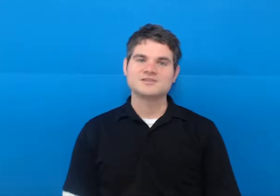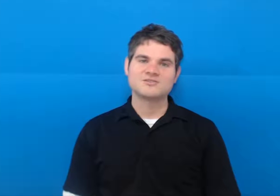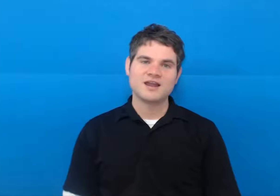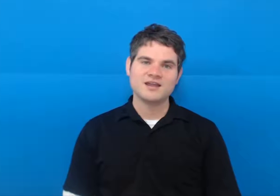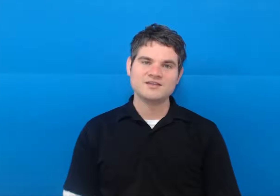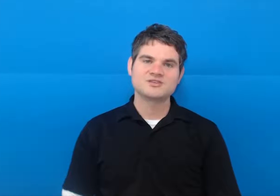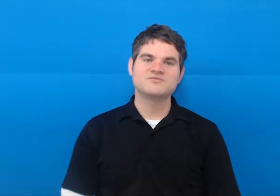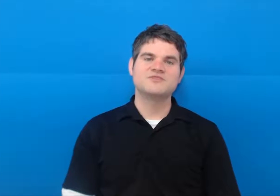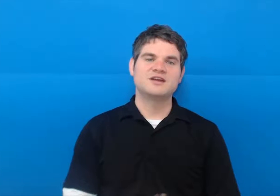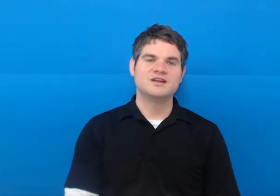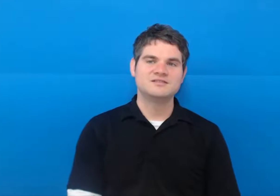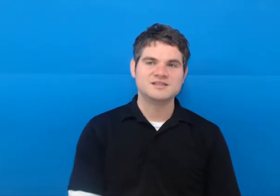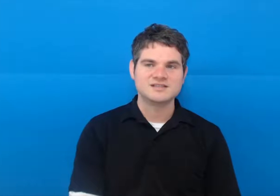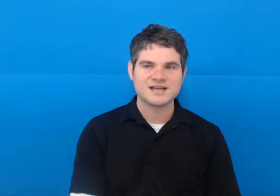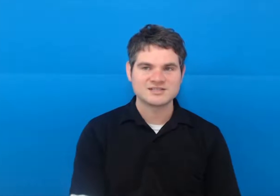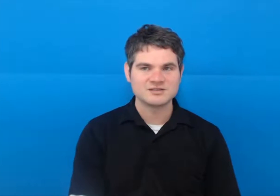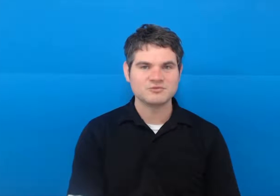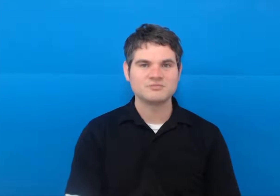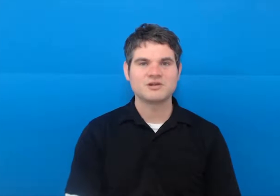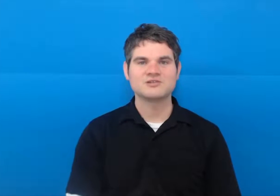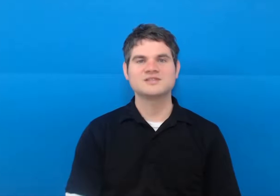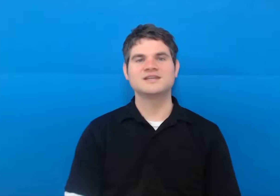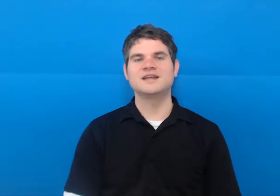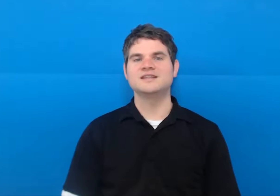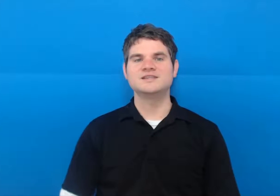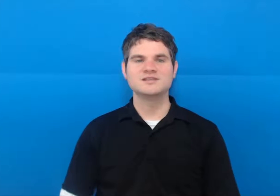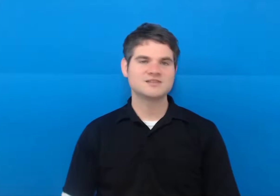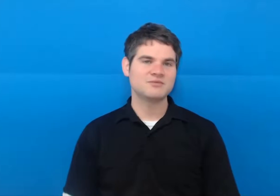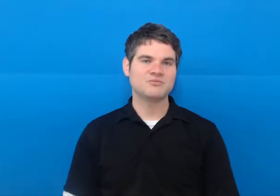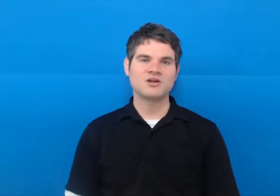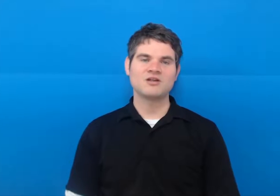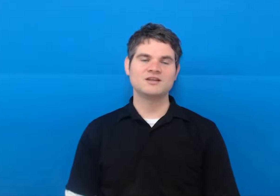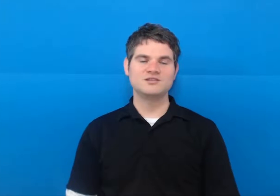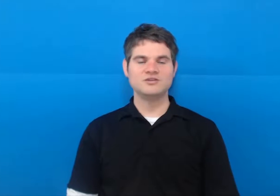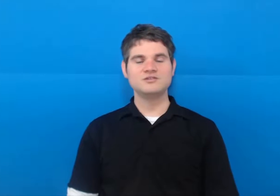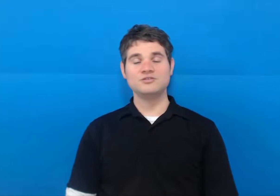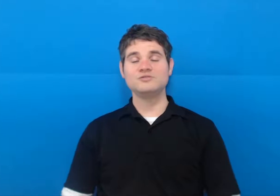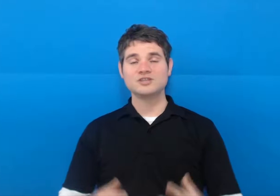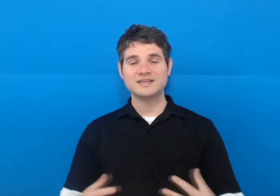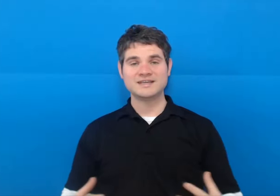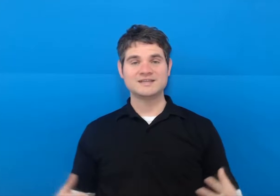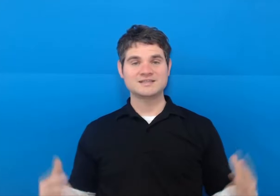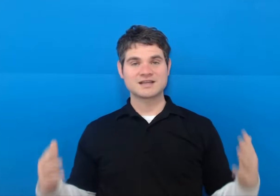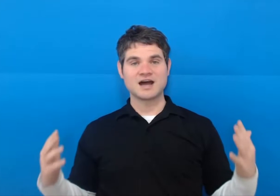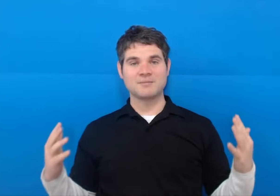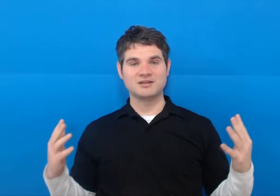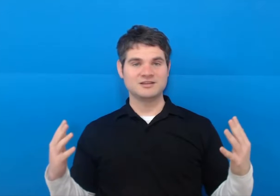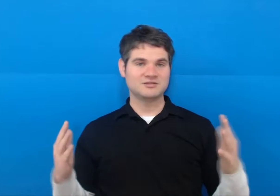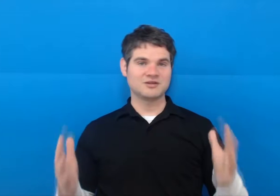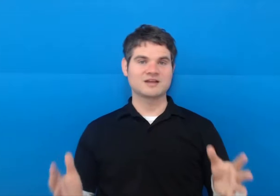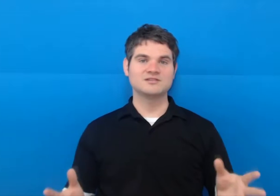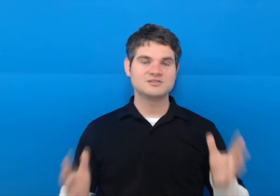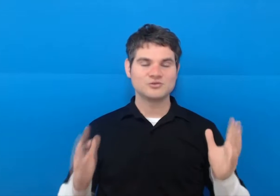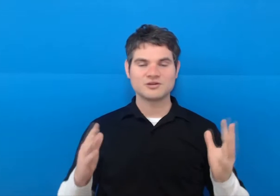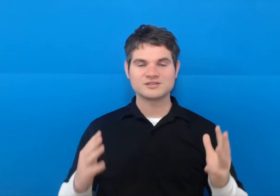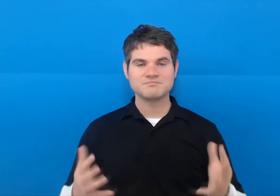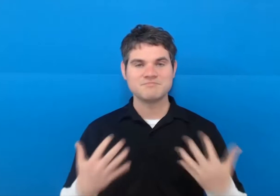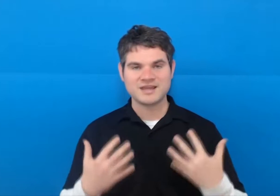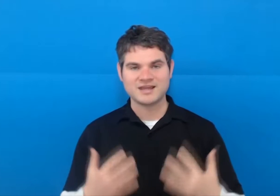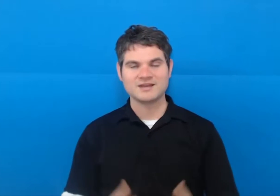strange very detestable person and this is a word it usually is commonly directed towards men